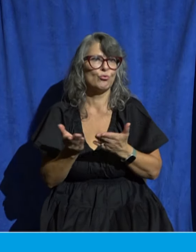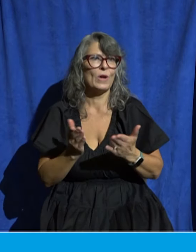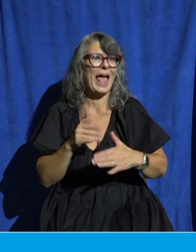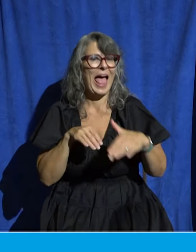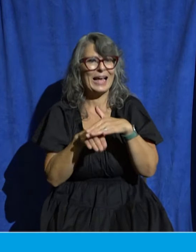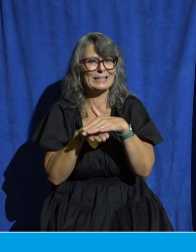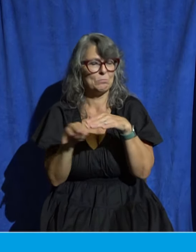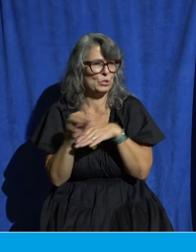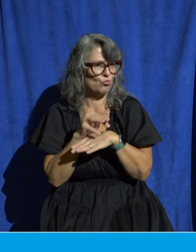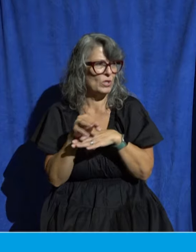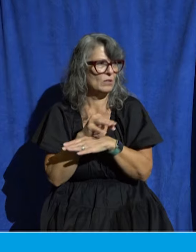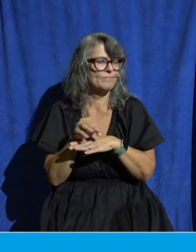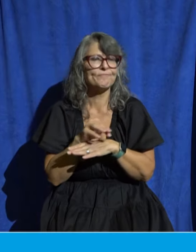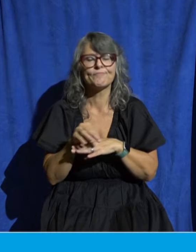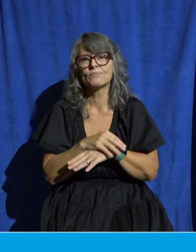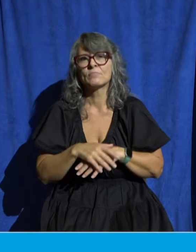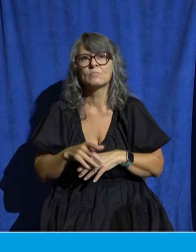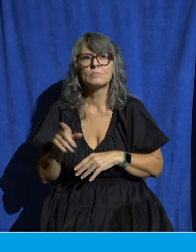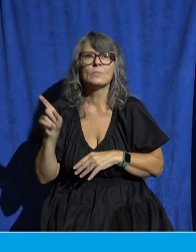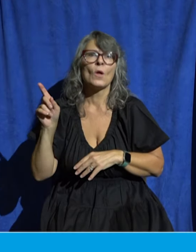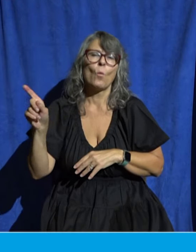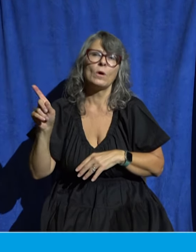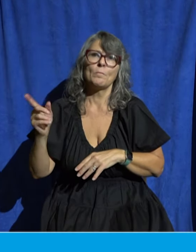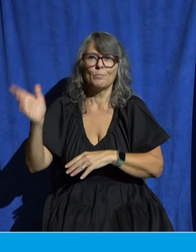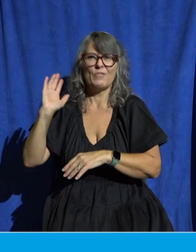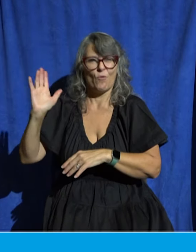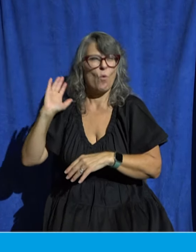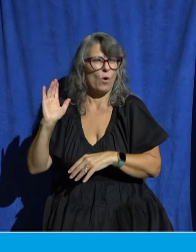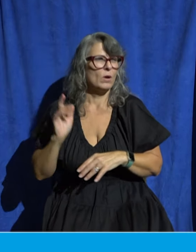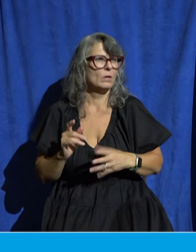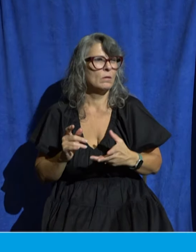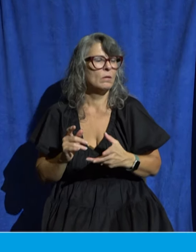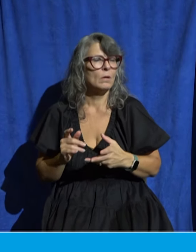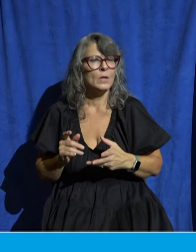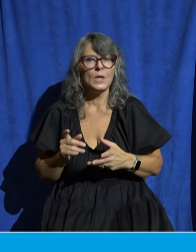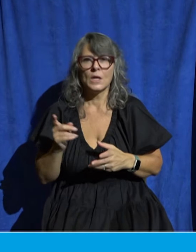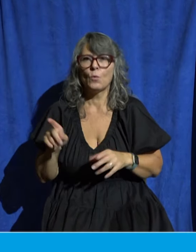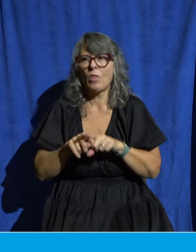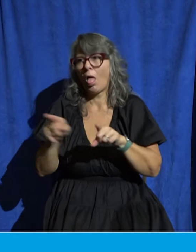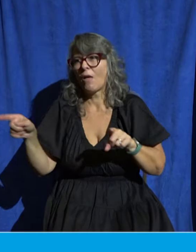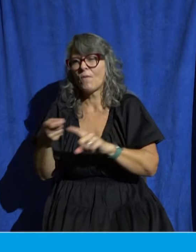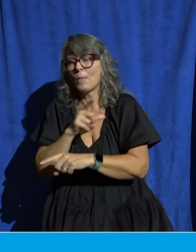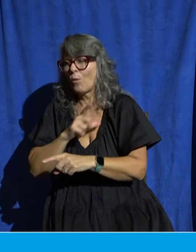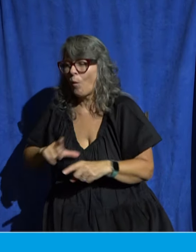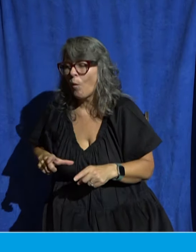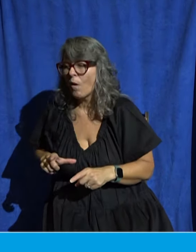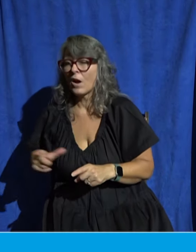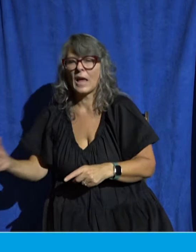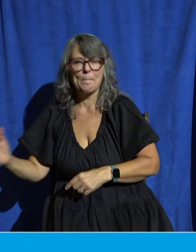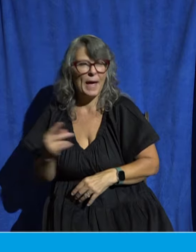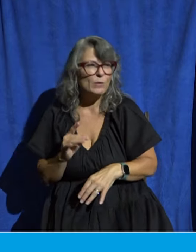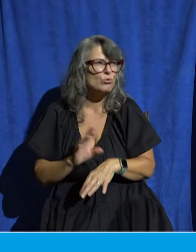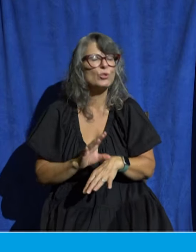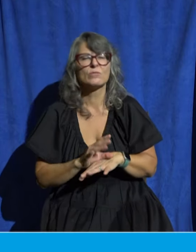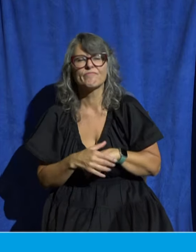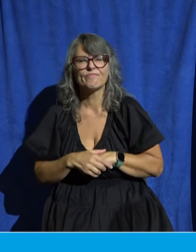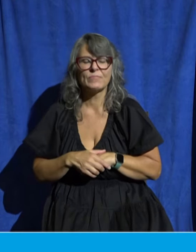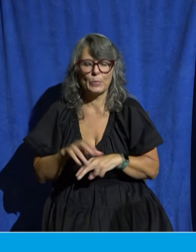he was in a time being away from the Lord and wanted to reconnect with God and he happened to sit in this service next to two of our volunteers that